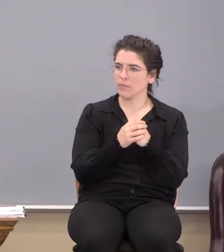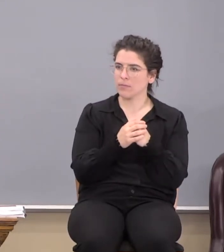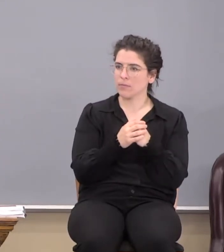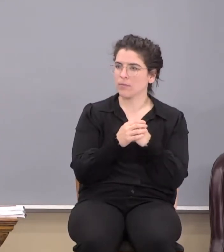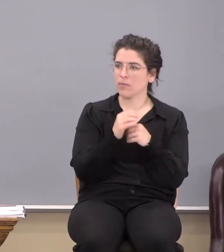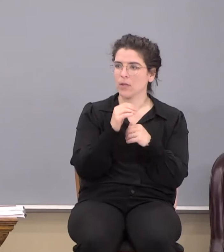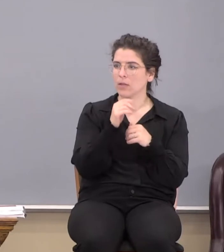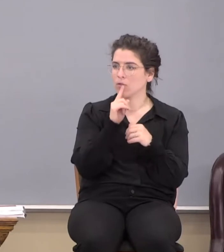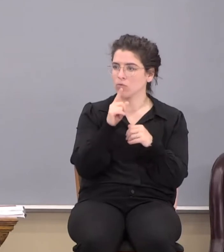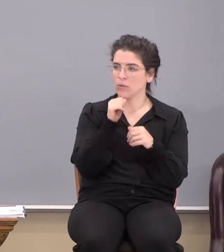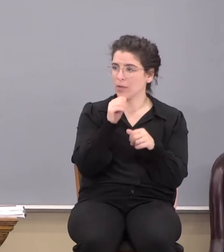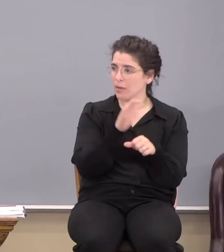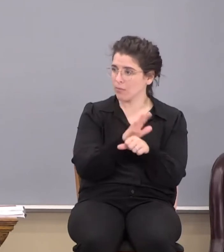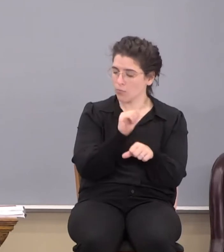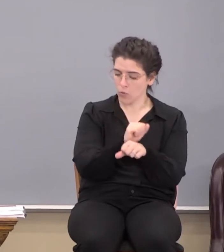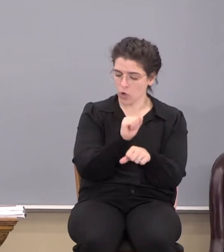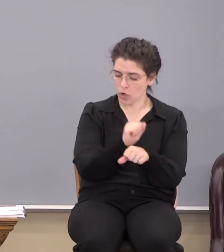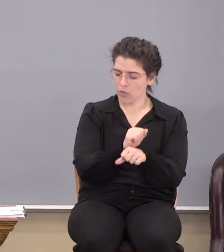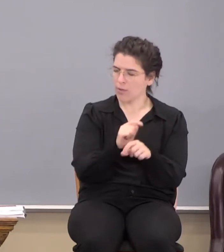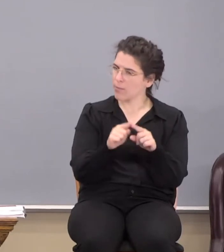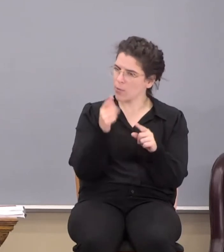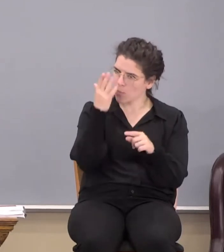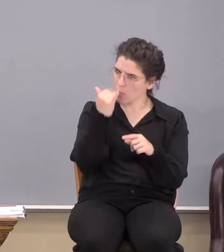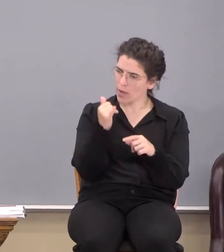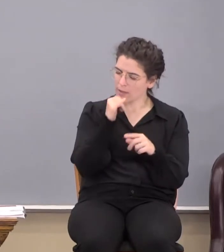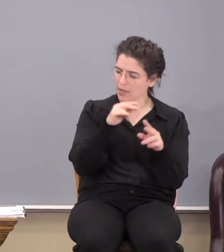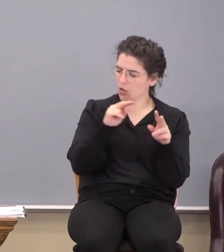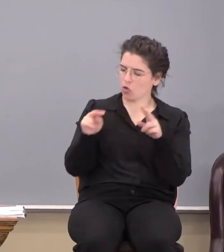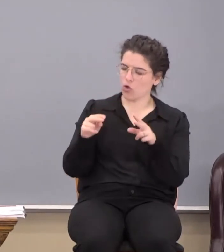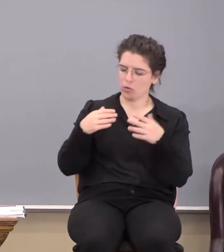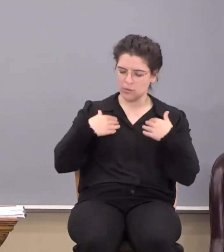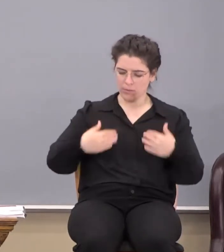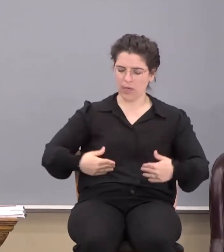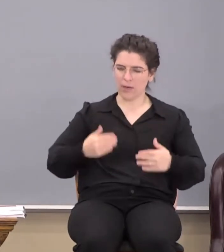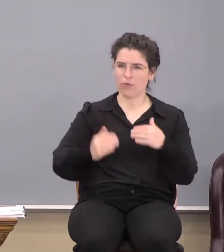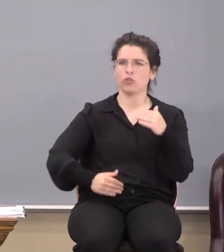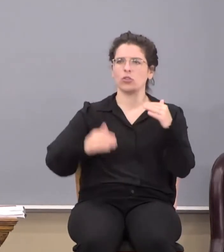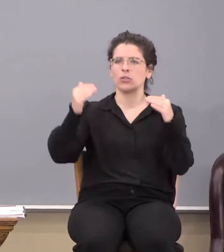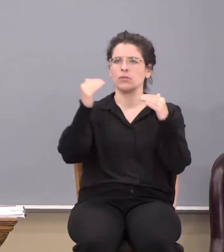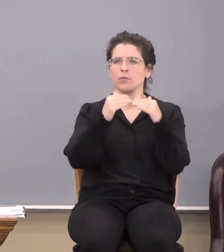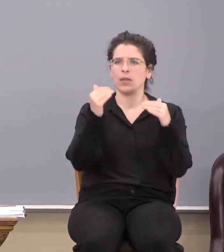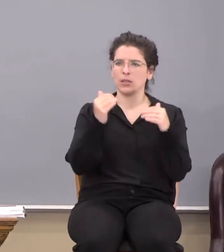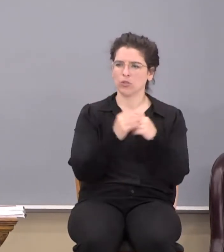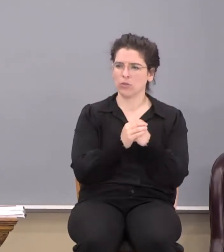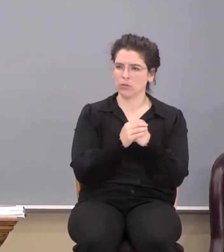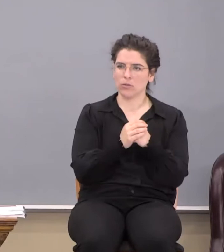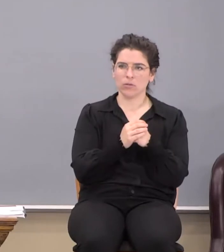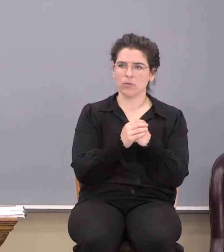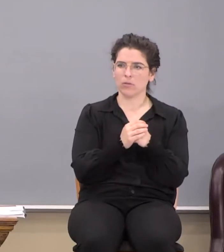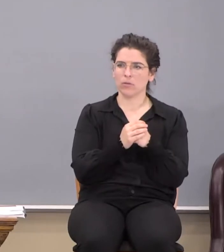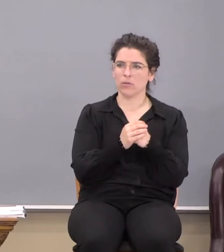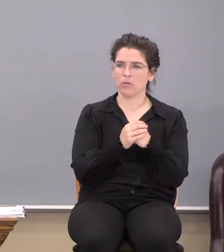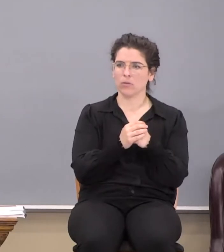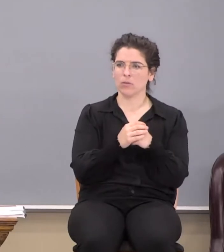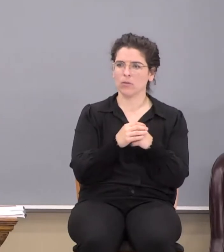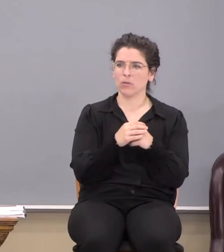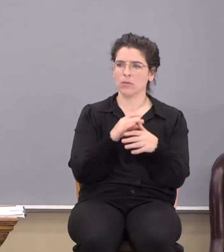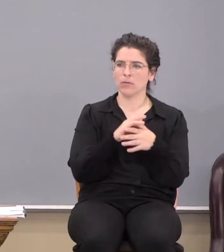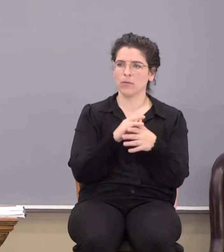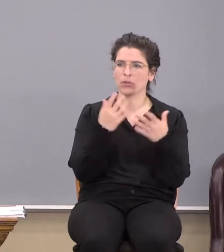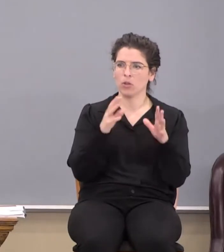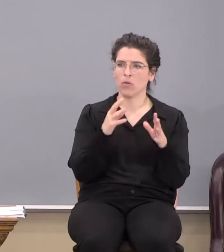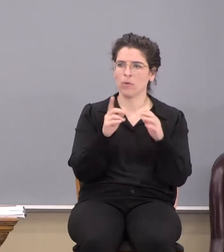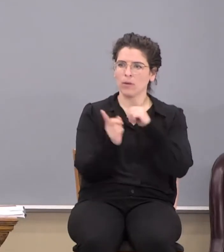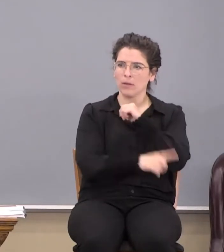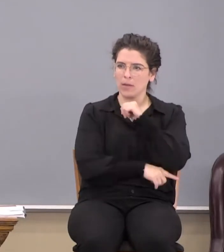That's true that it's not of works, but why does not look to the flesh for justification? The flesh is already condemned,